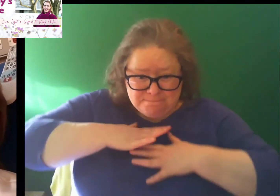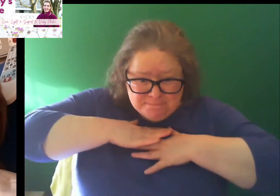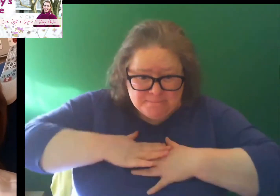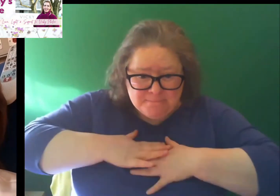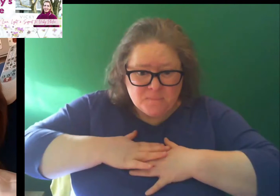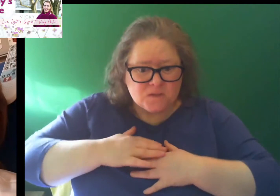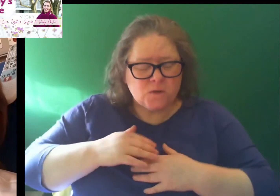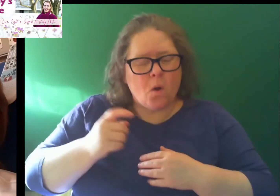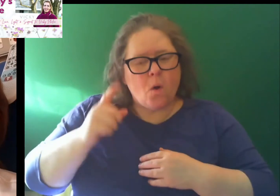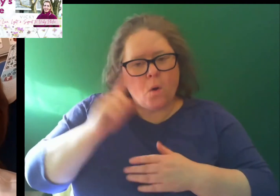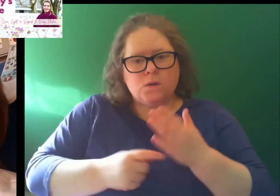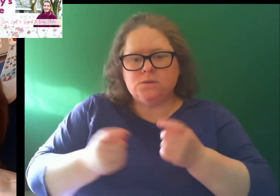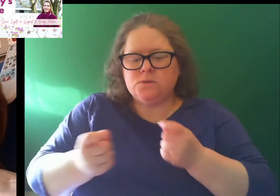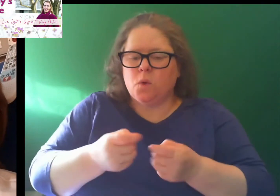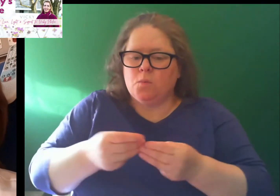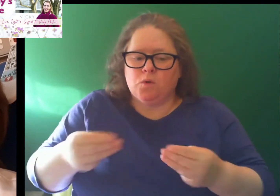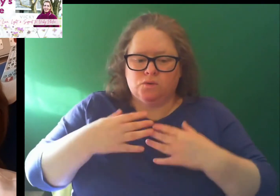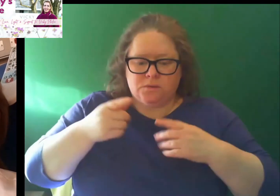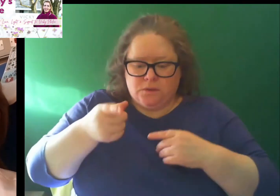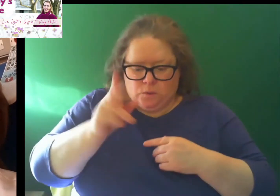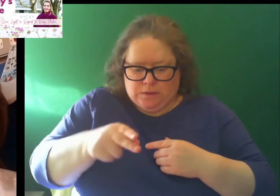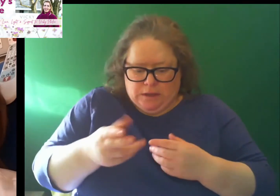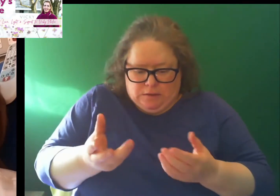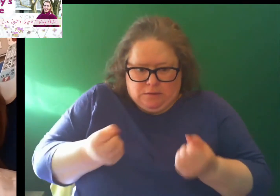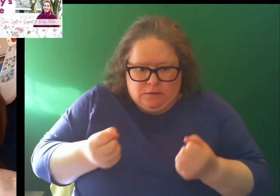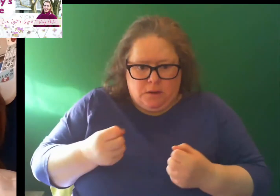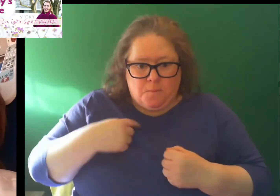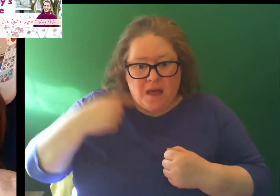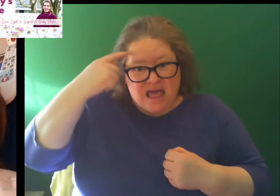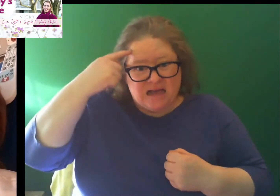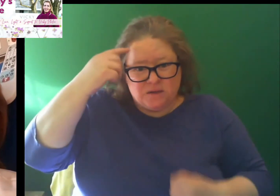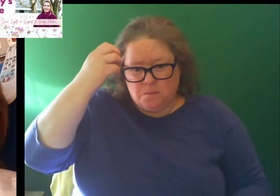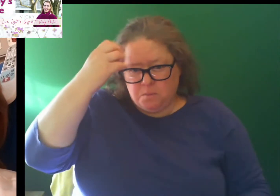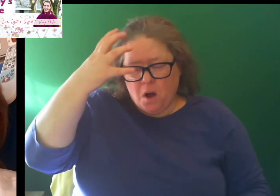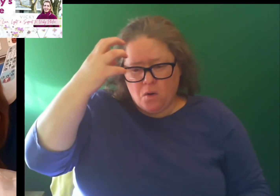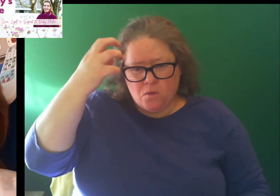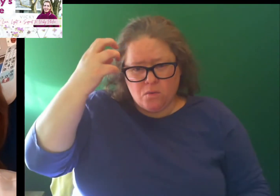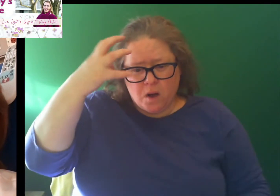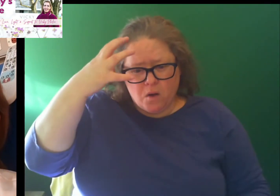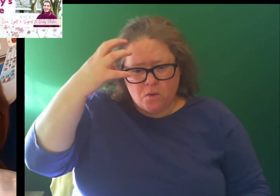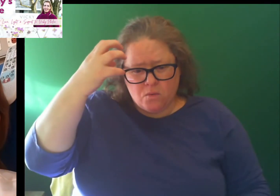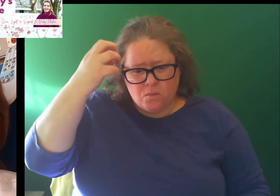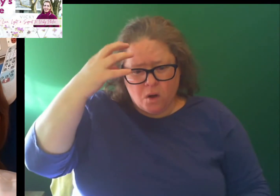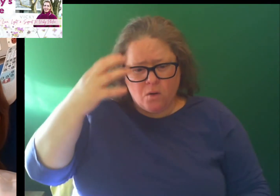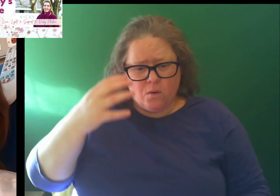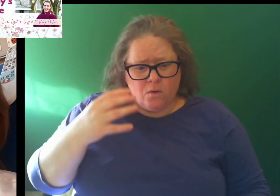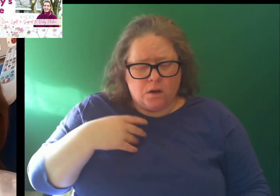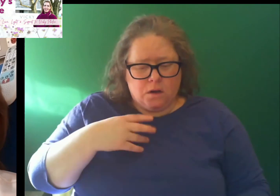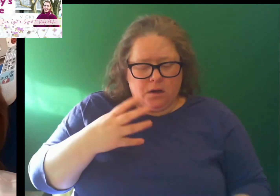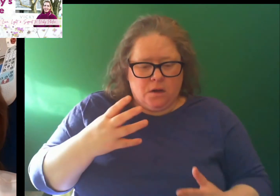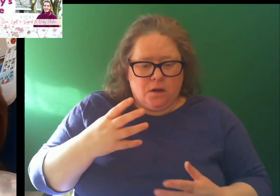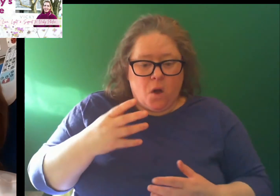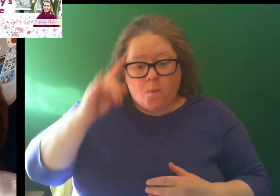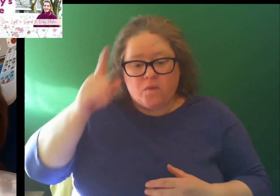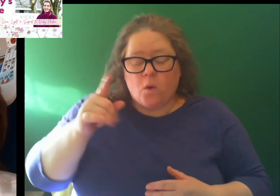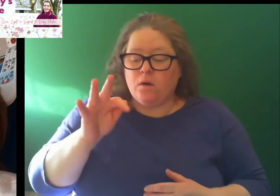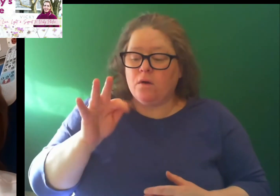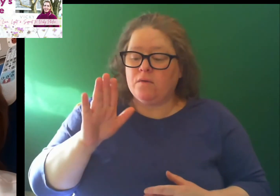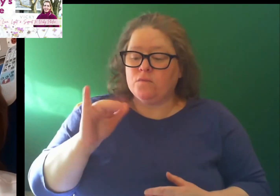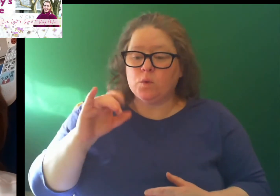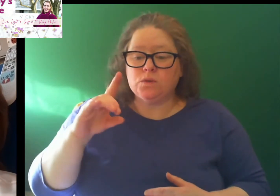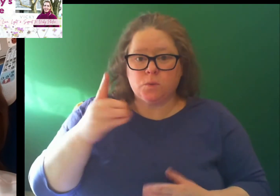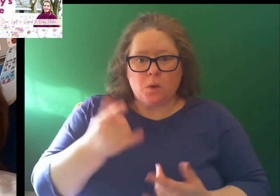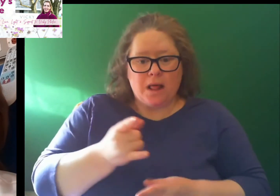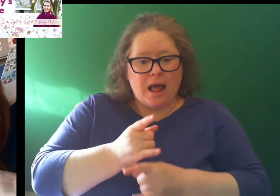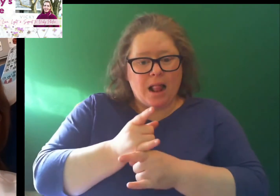there isn't so much that you can take. My head is hot and I'm at this stage so I'm hoping that these fluids will